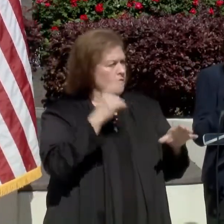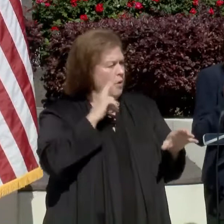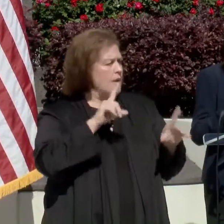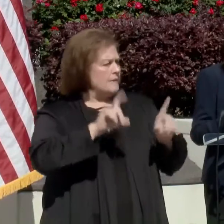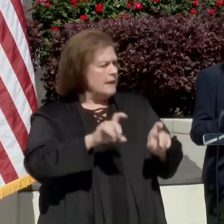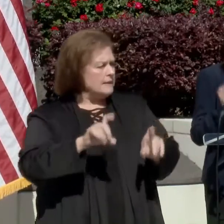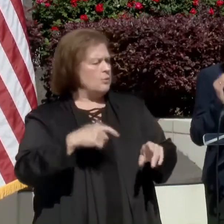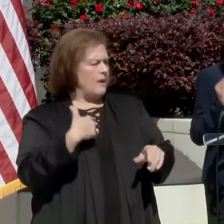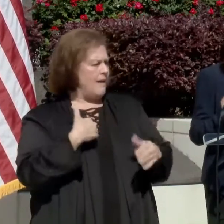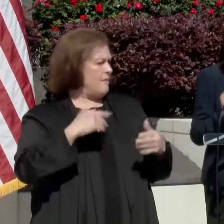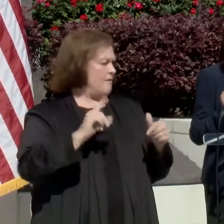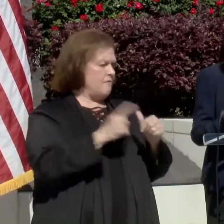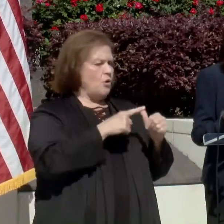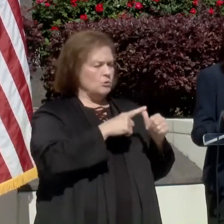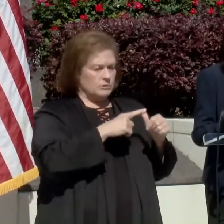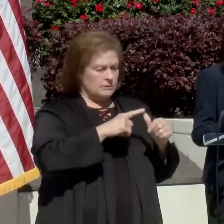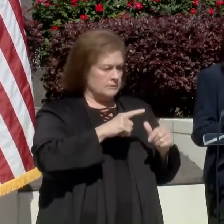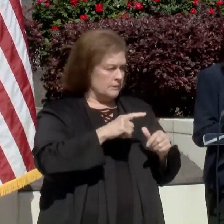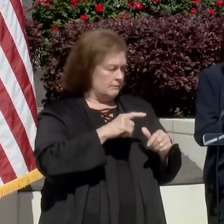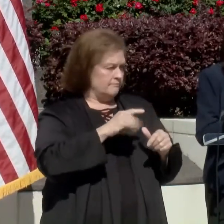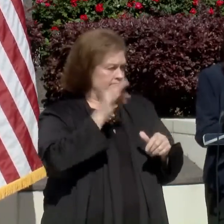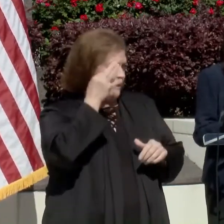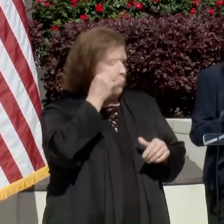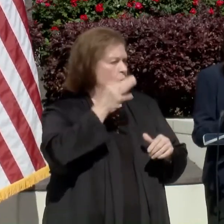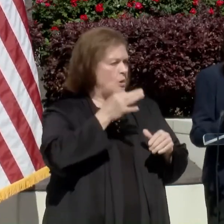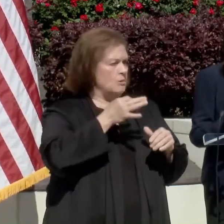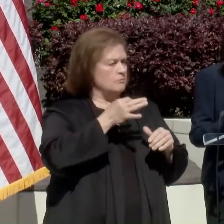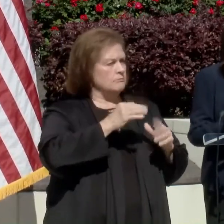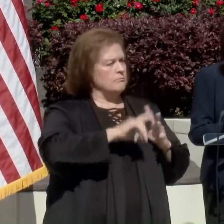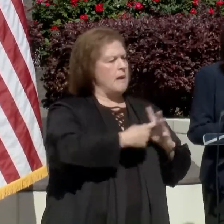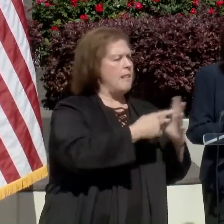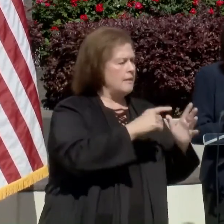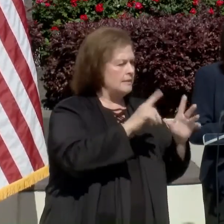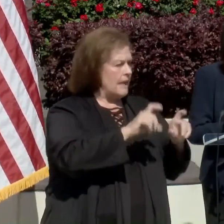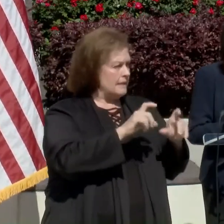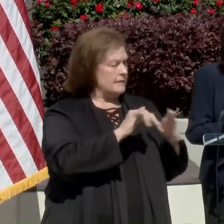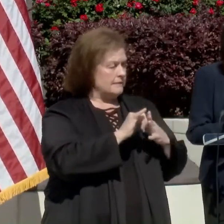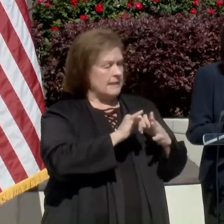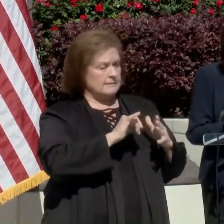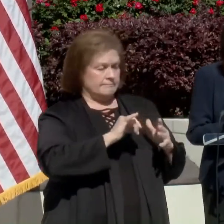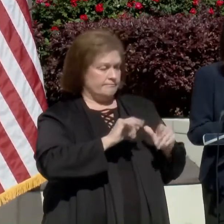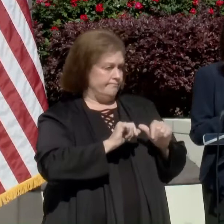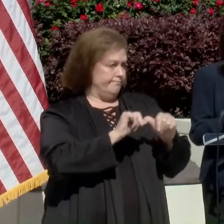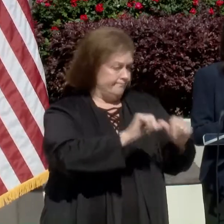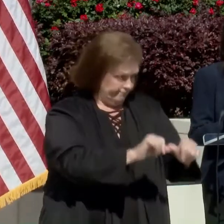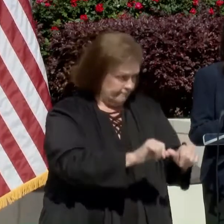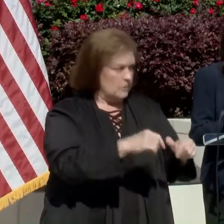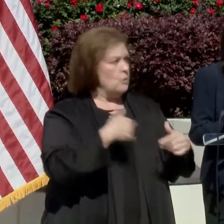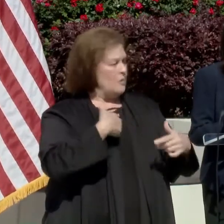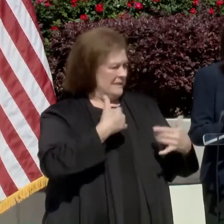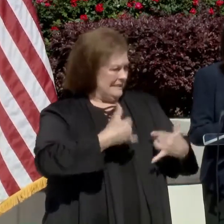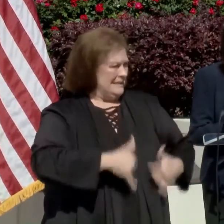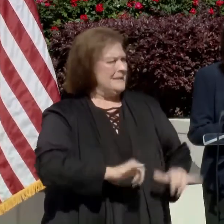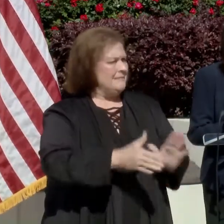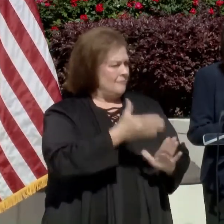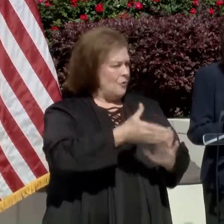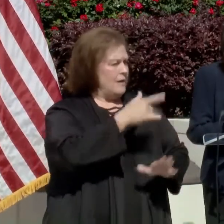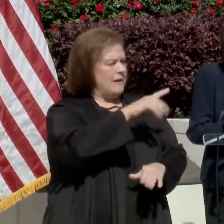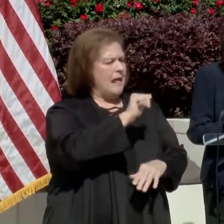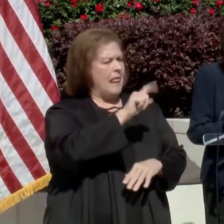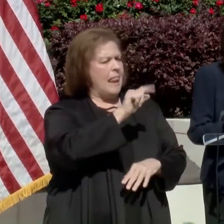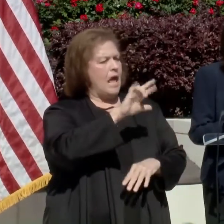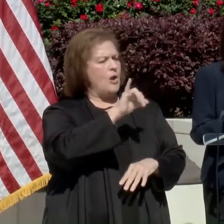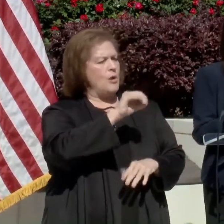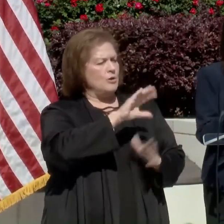had one of the very first federal pilot testing sites. I believe it's the longest lasting federal pilot testing sites. We still run that at our lario center.